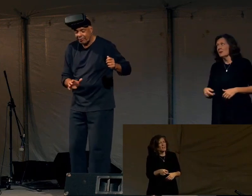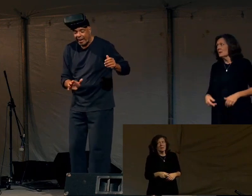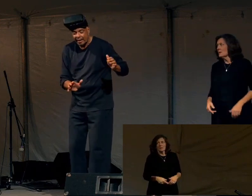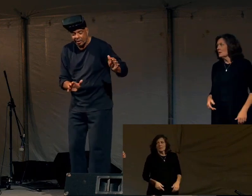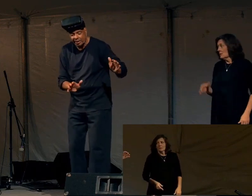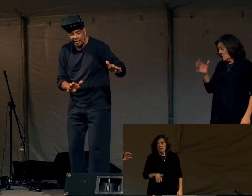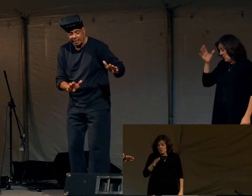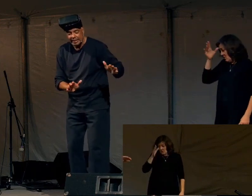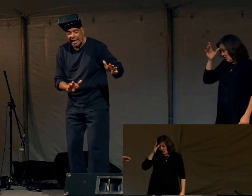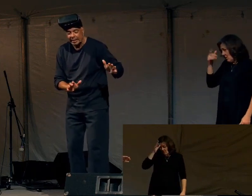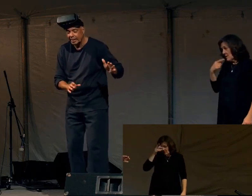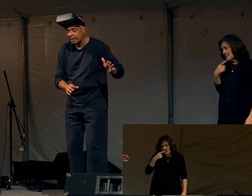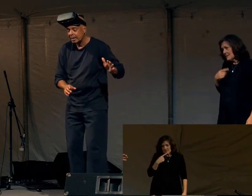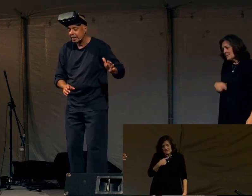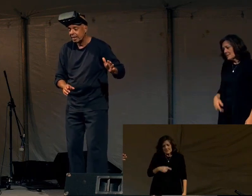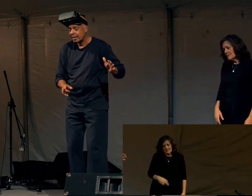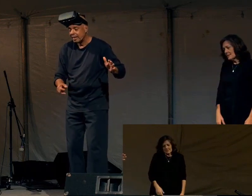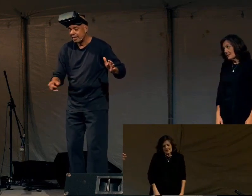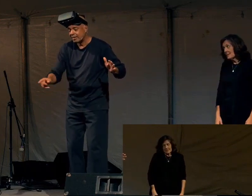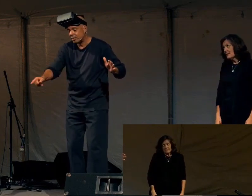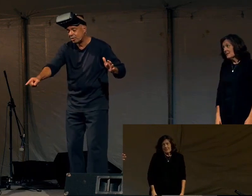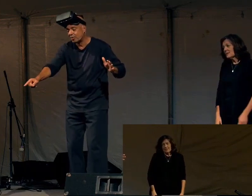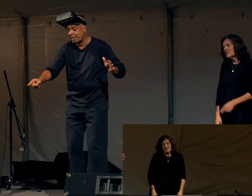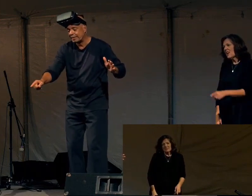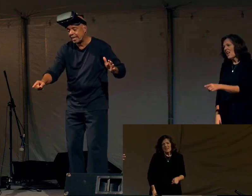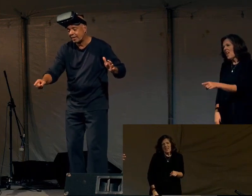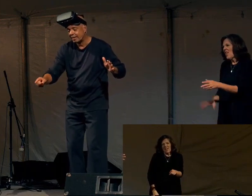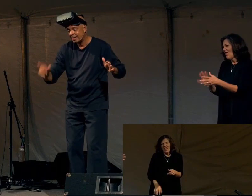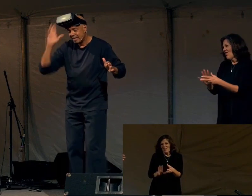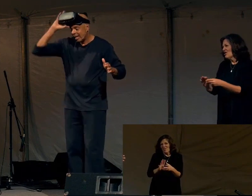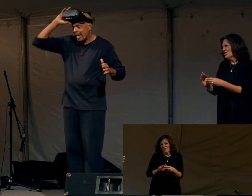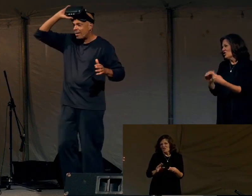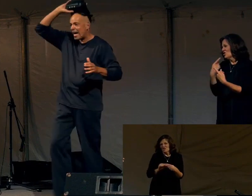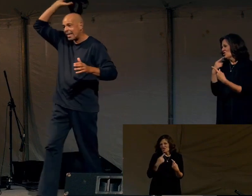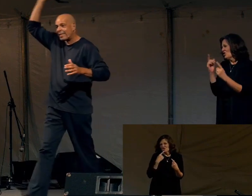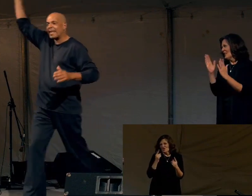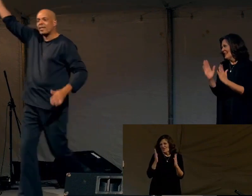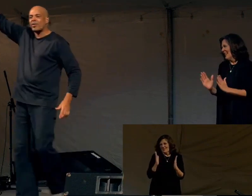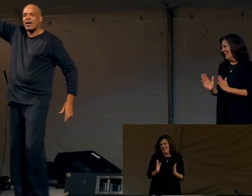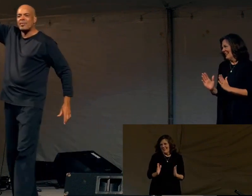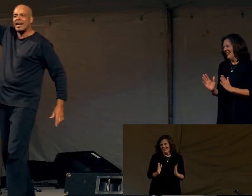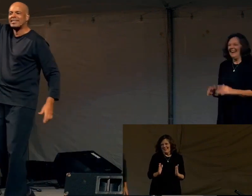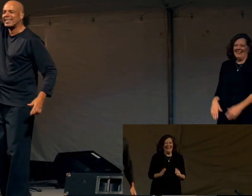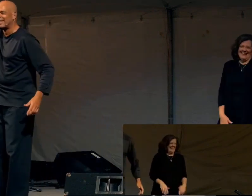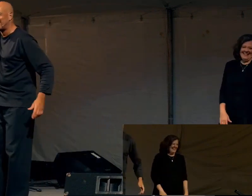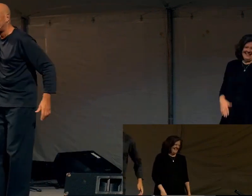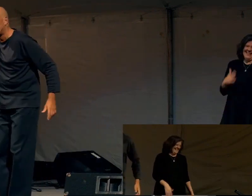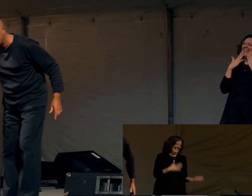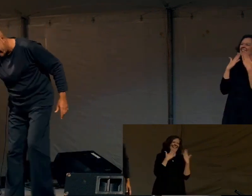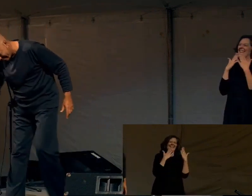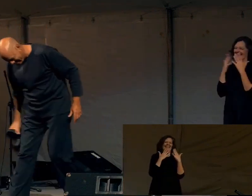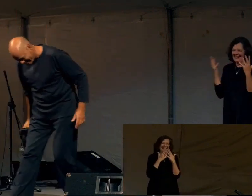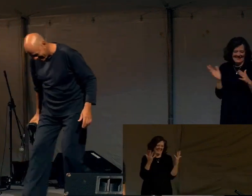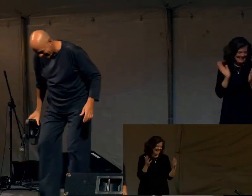and the father goes son that's the storyteller all right thank you very much